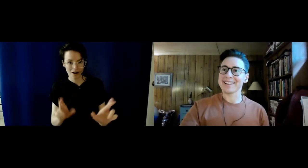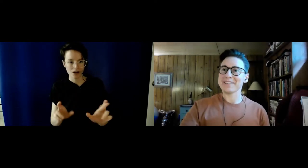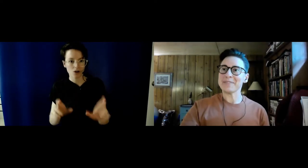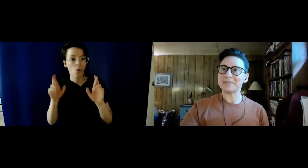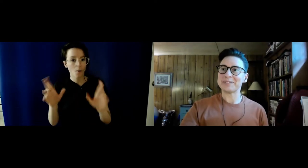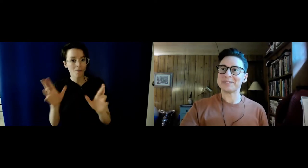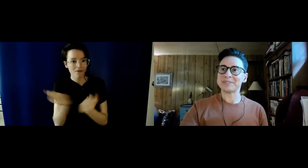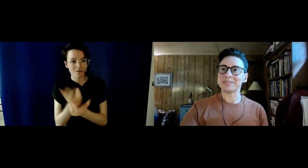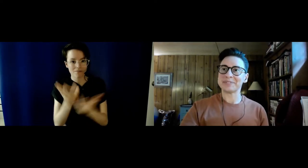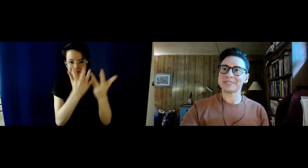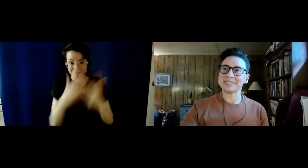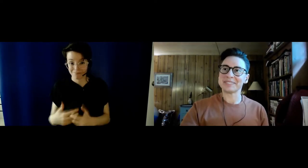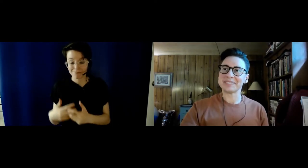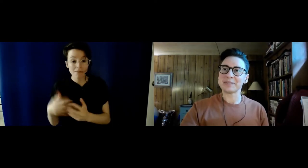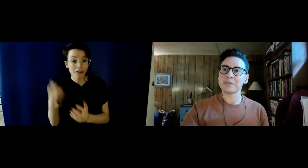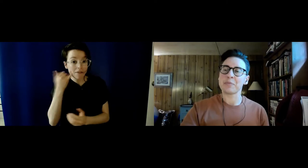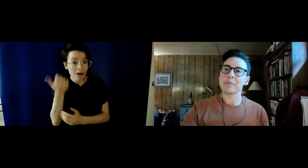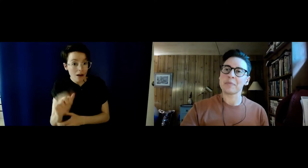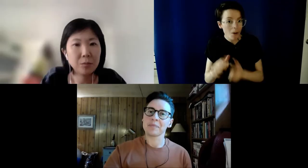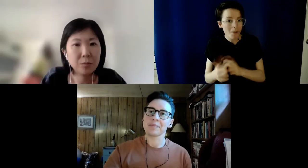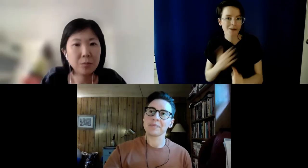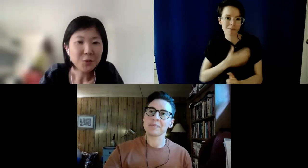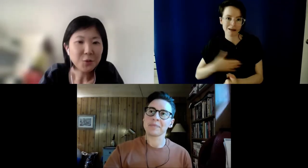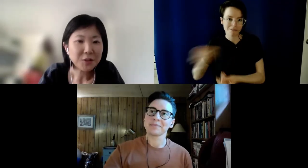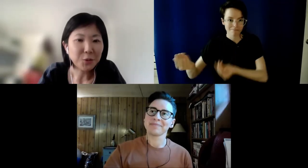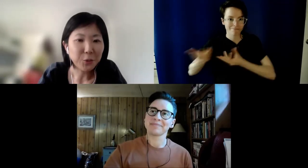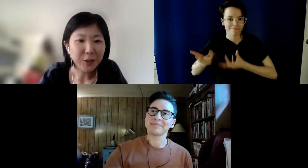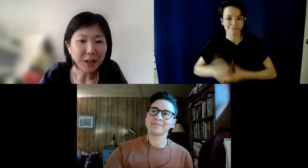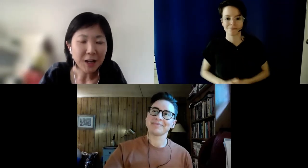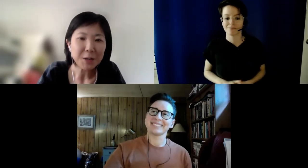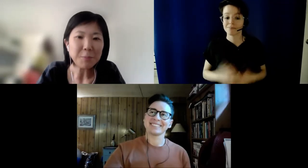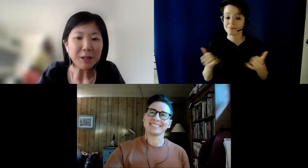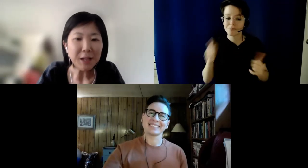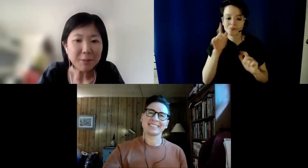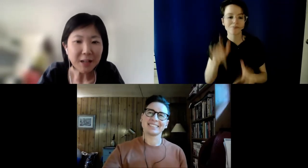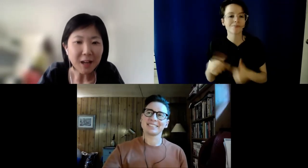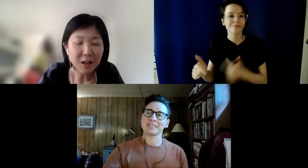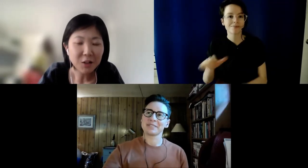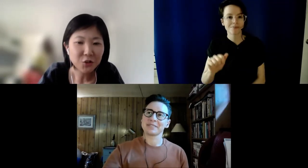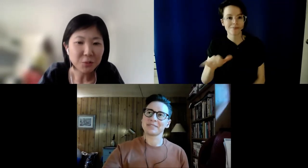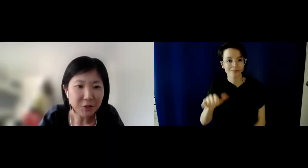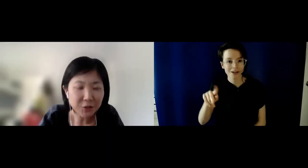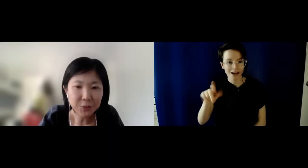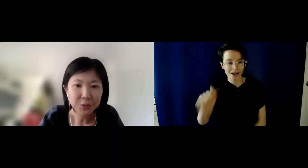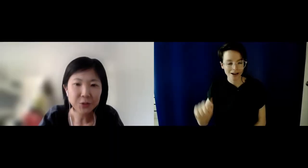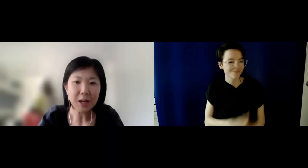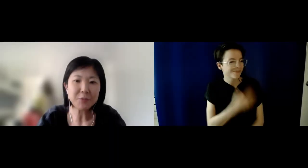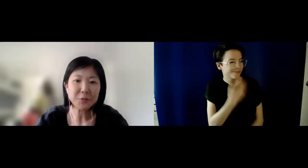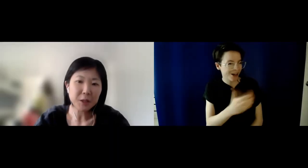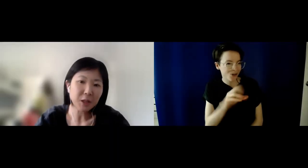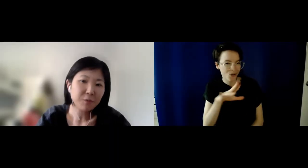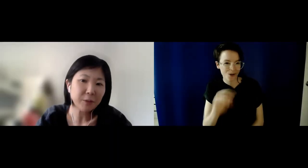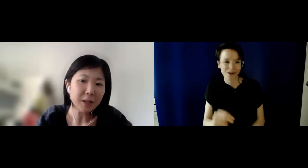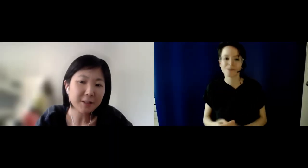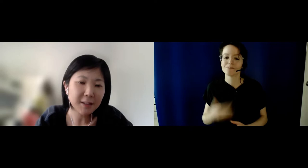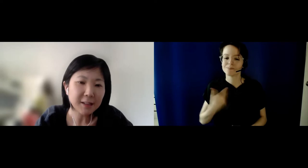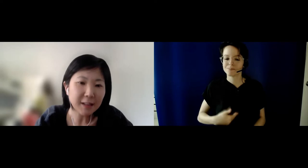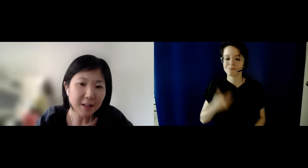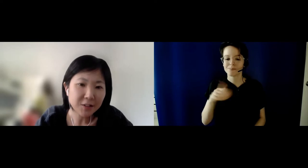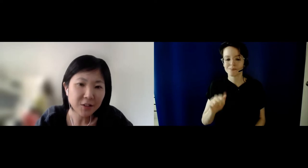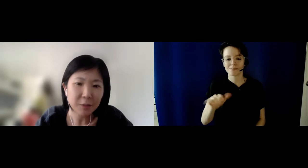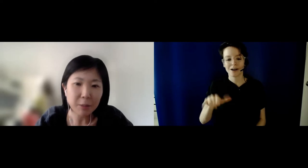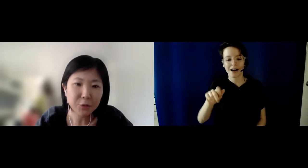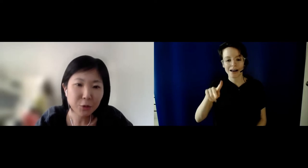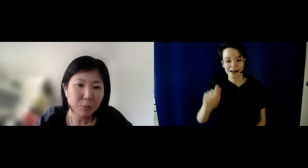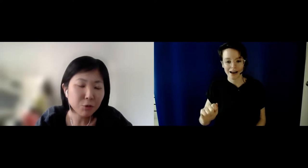Ayaka. Ayaka Thank you so much, Corinne. My name is Ayaka Yoshimizu. Today I'm speaking from the unceded